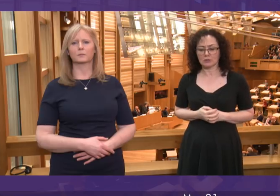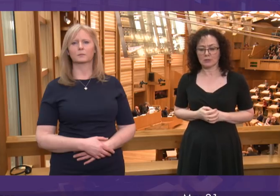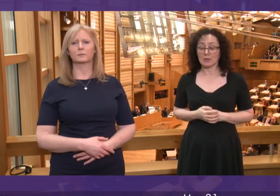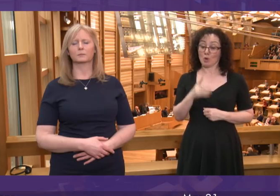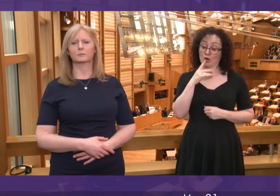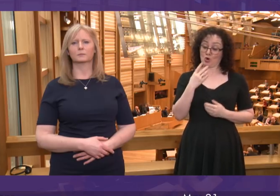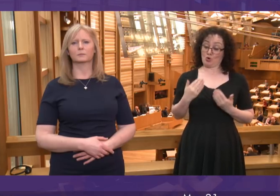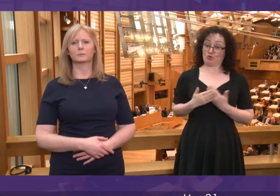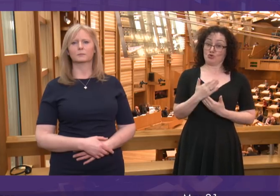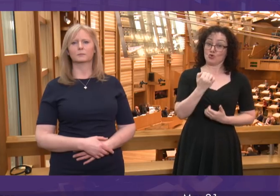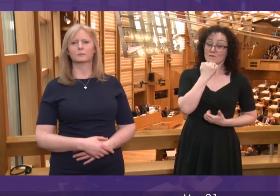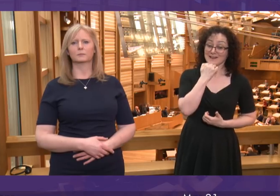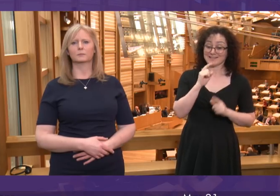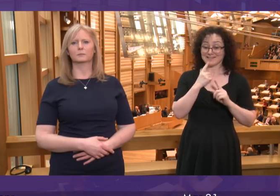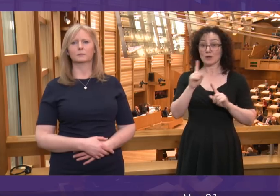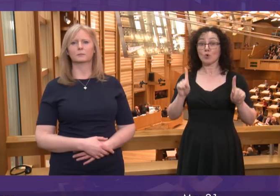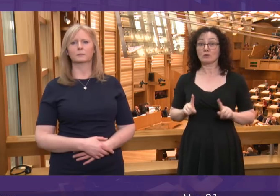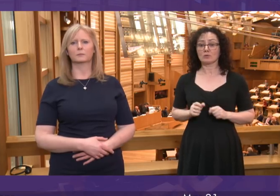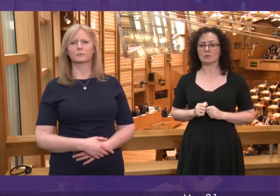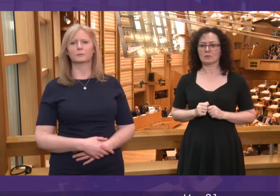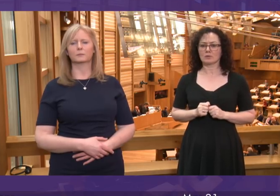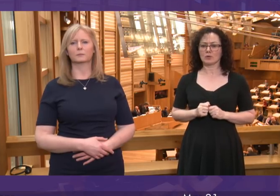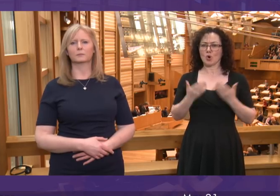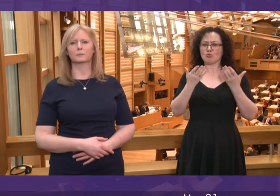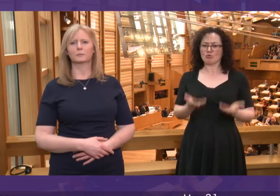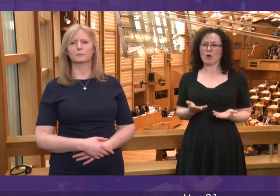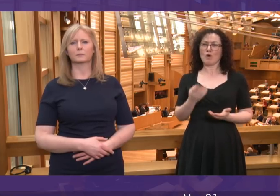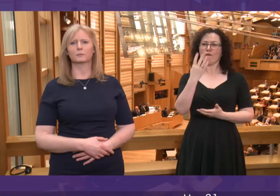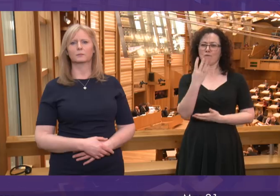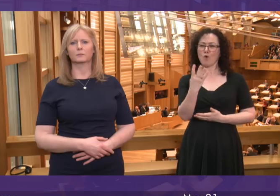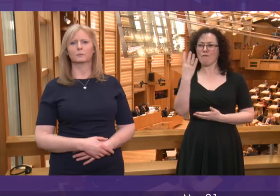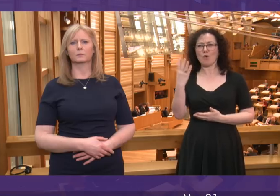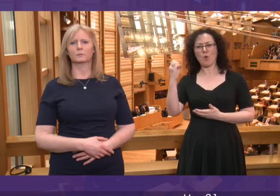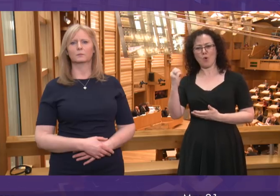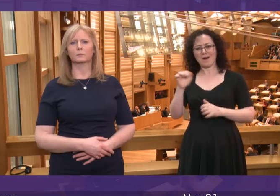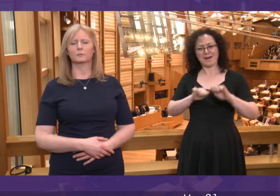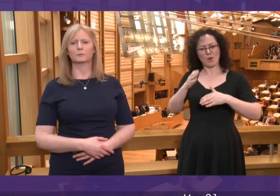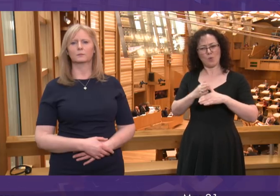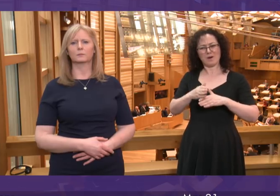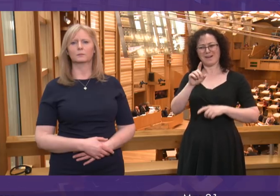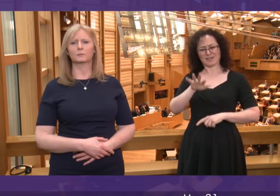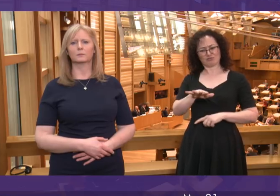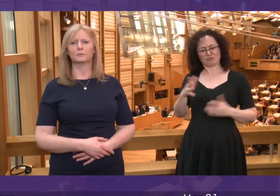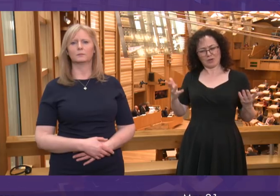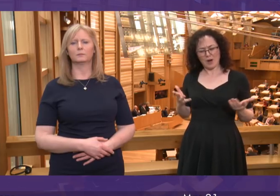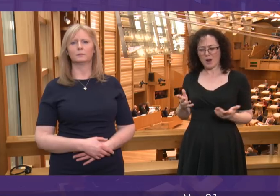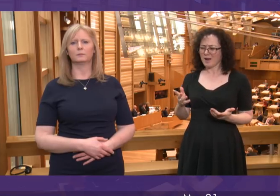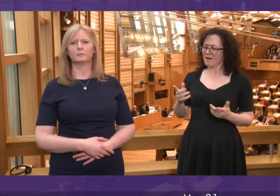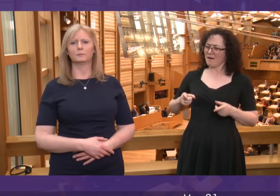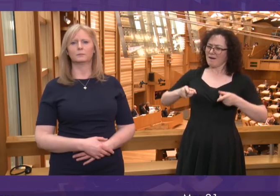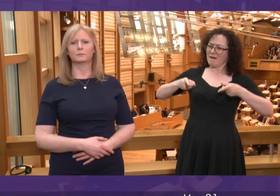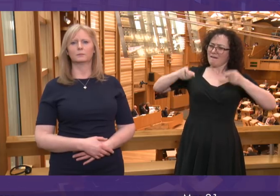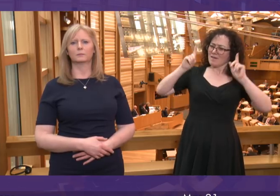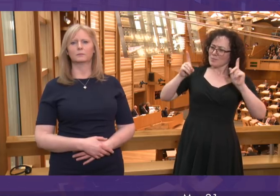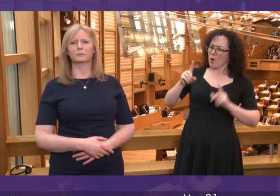to latest figures, that number has dropped to 440. First Minister, why at the very